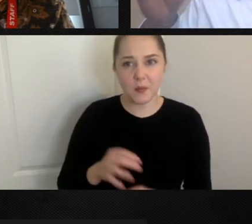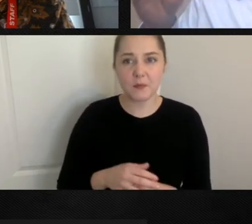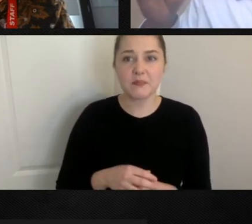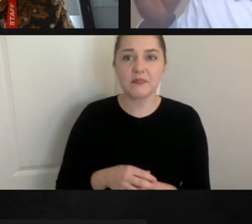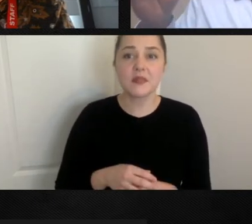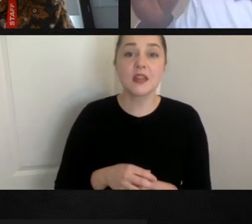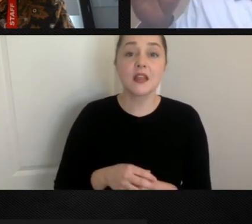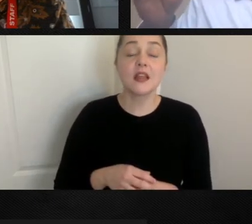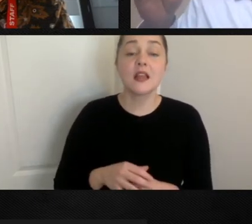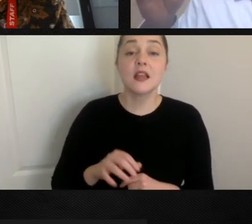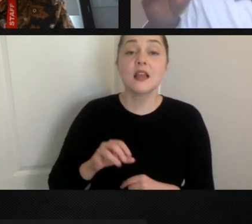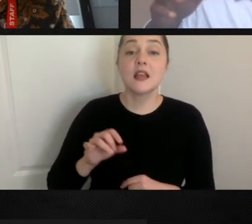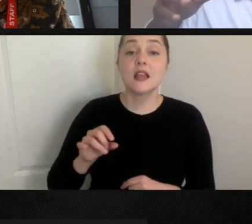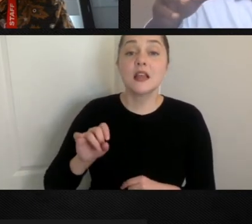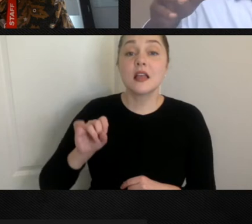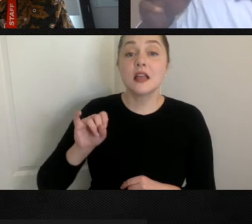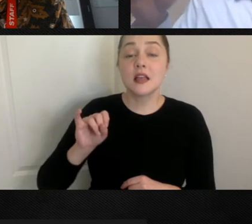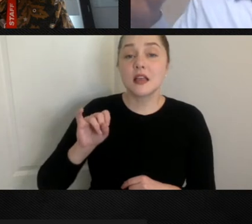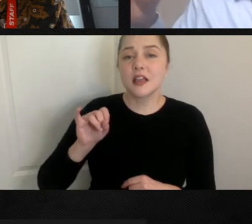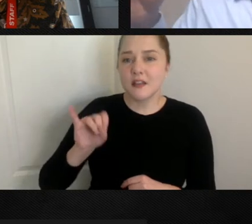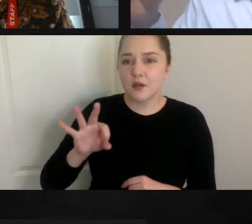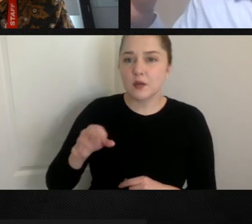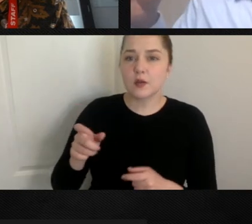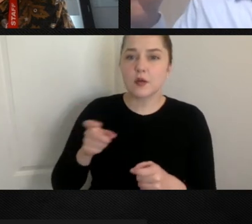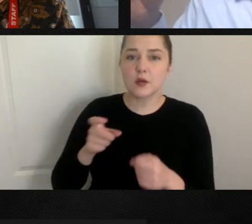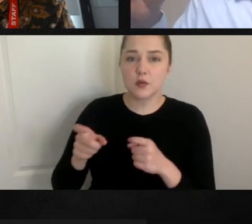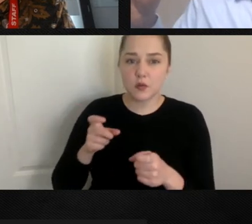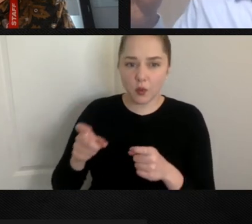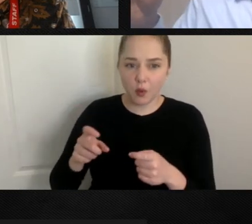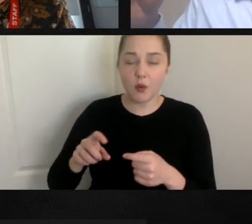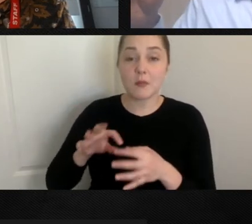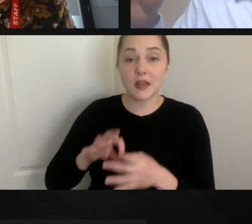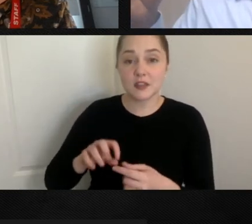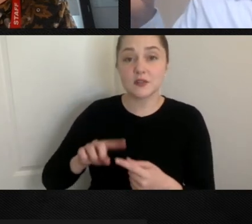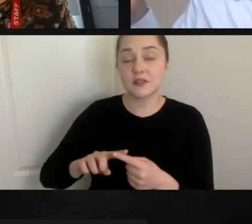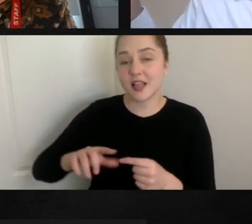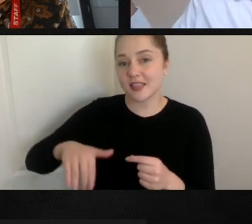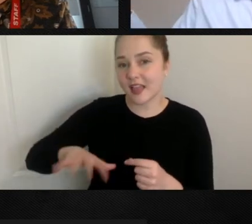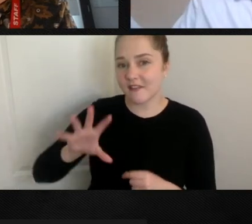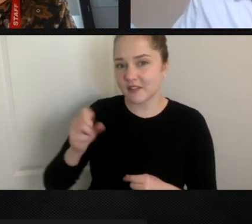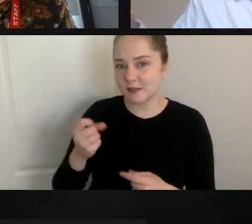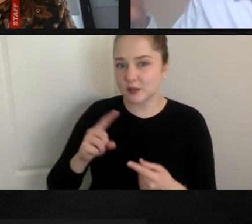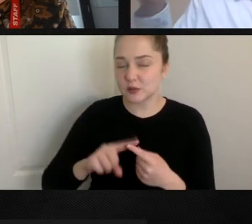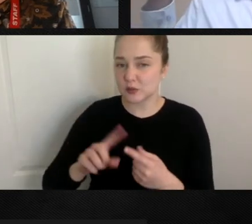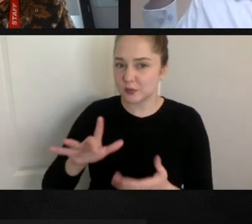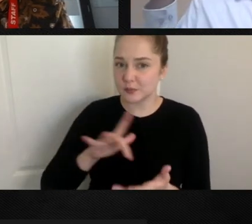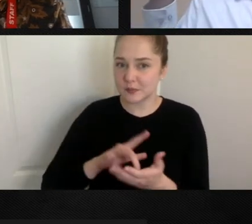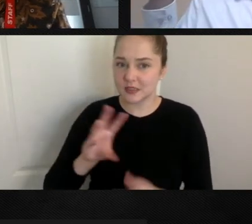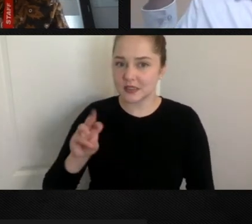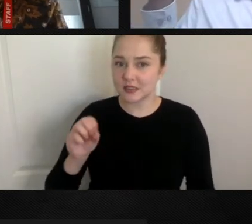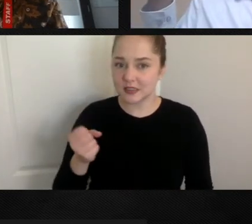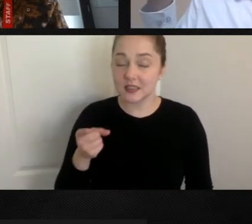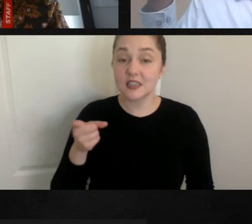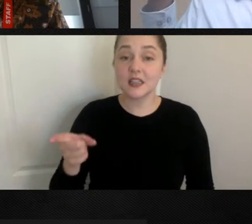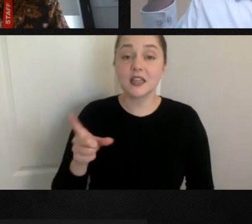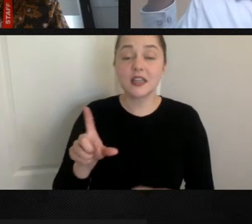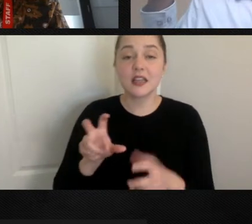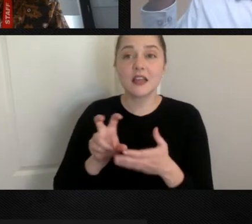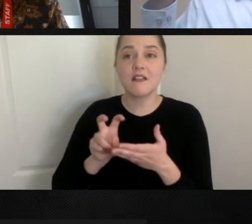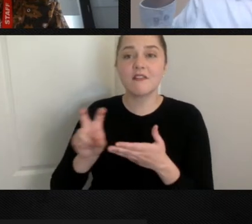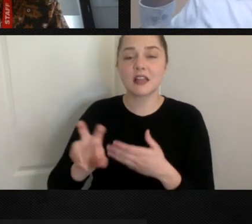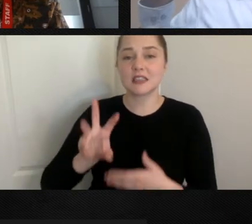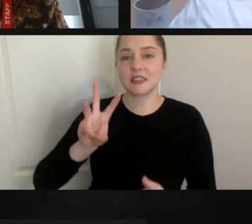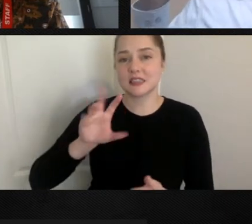controlled these two beasts from the late 50s up into the mid-60s. And he invested in a 6